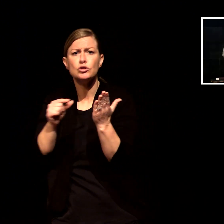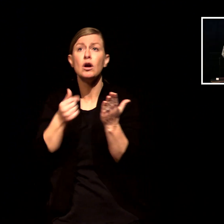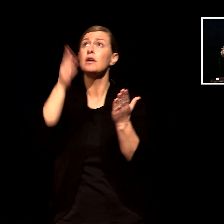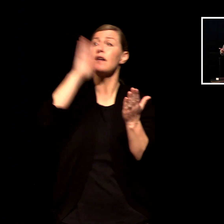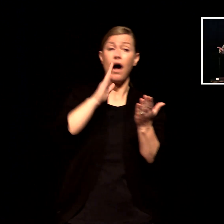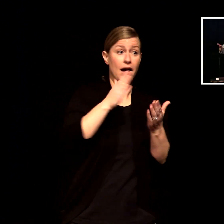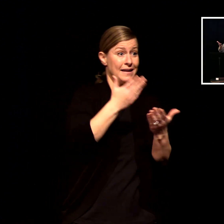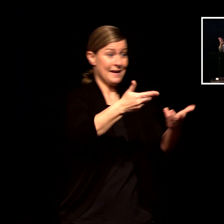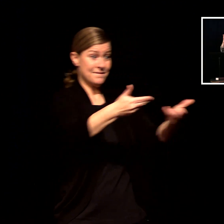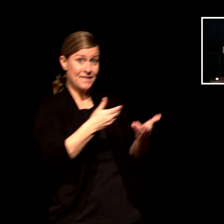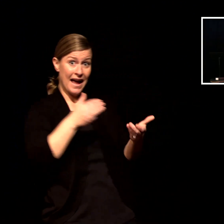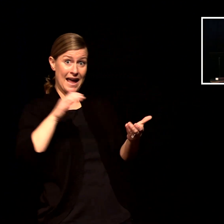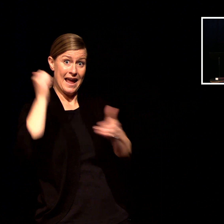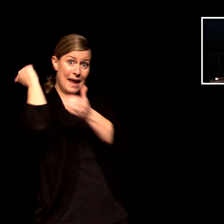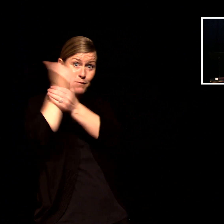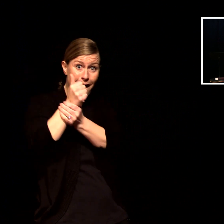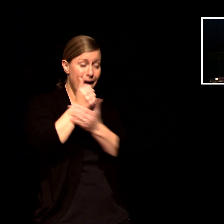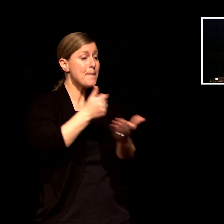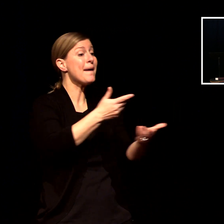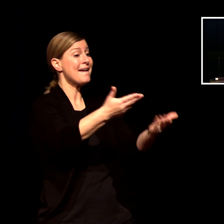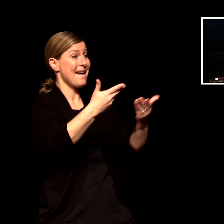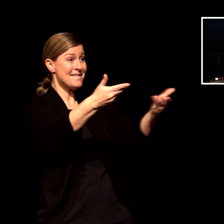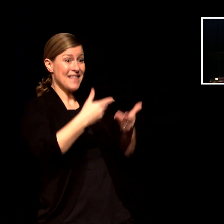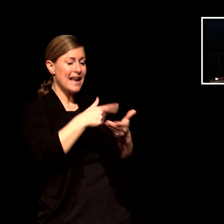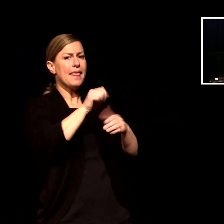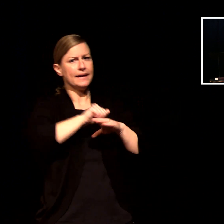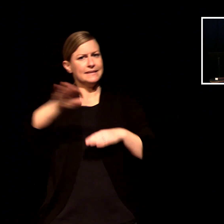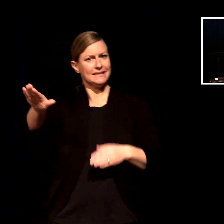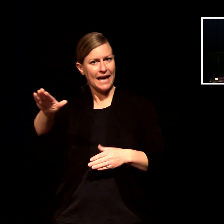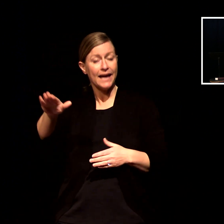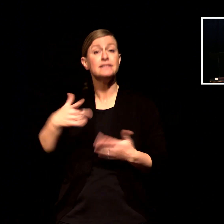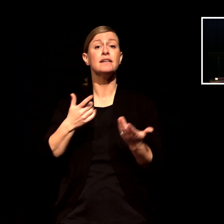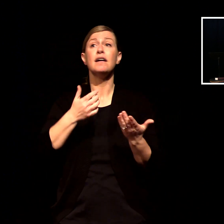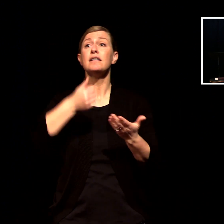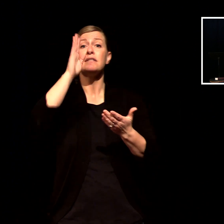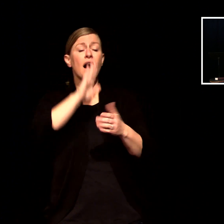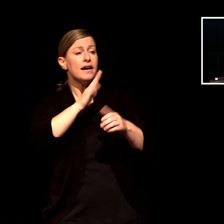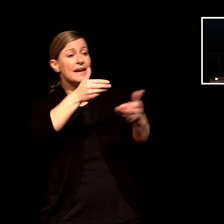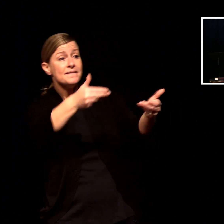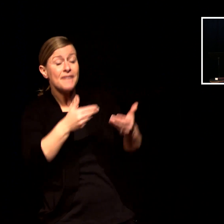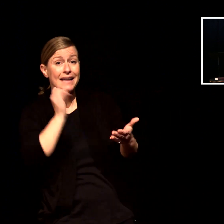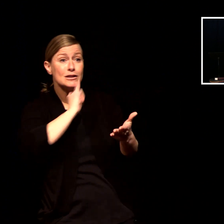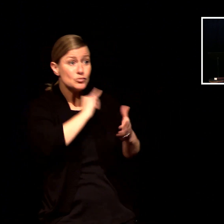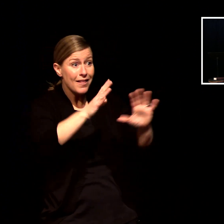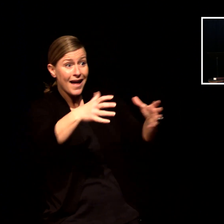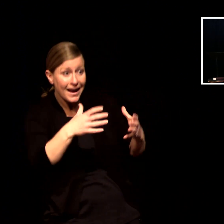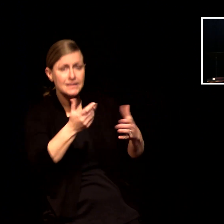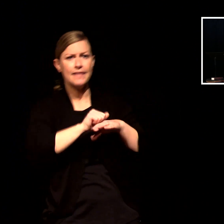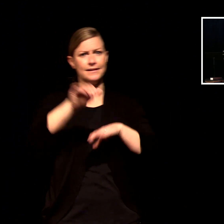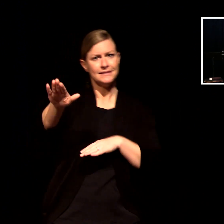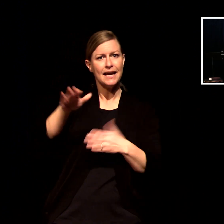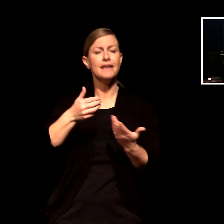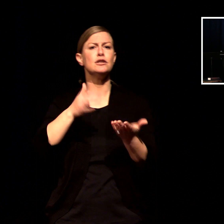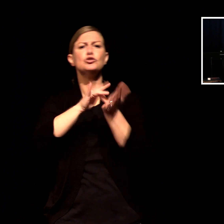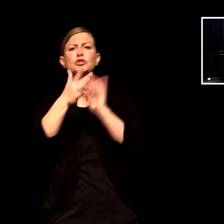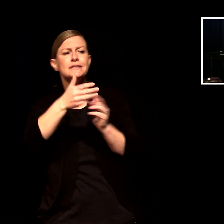god invites his disciples in to follow him jesus has disciples so that he can send them out and this is for all of us